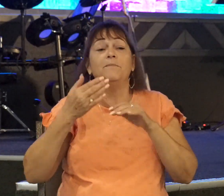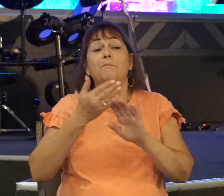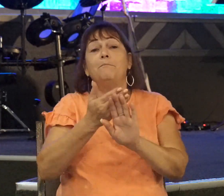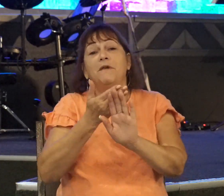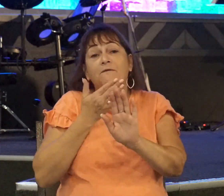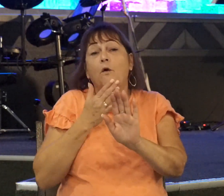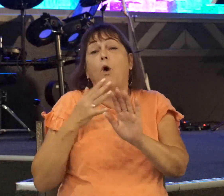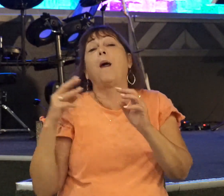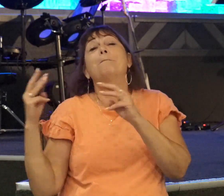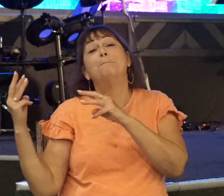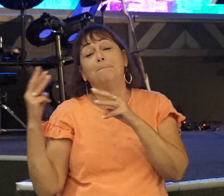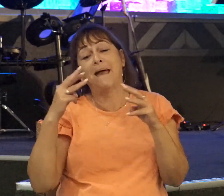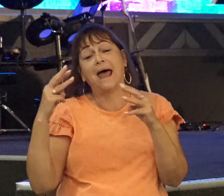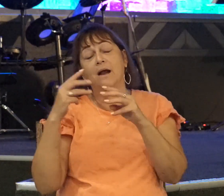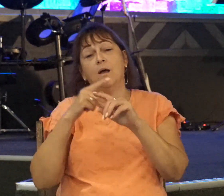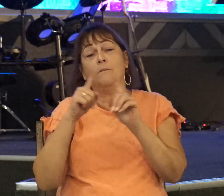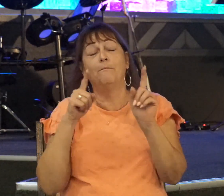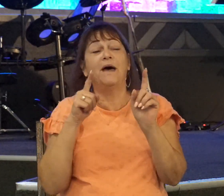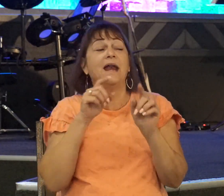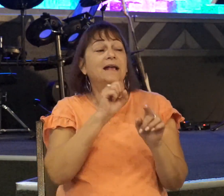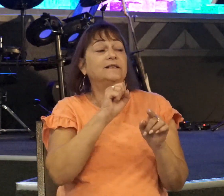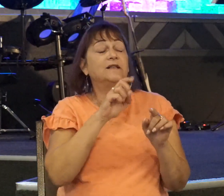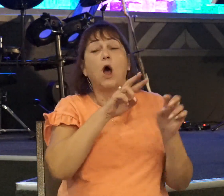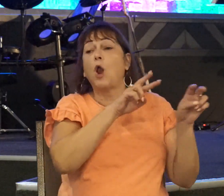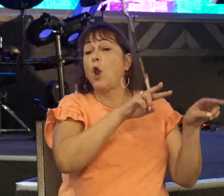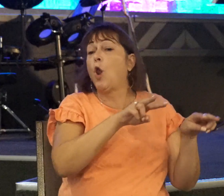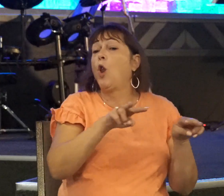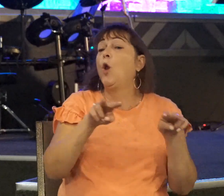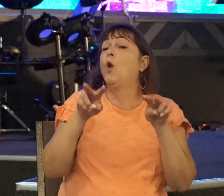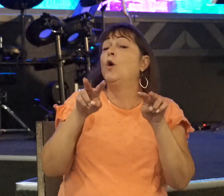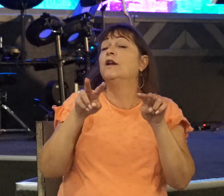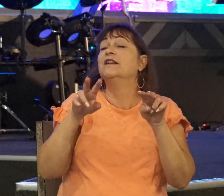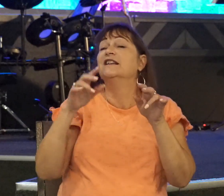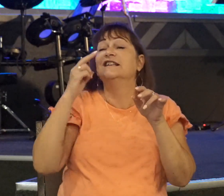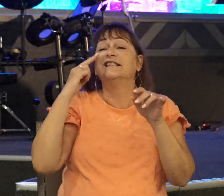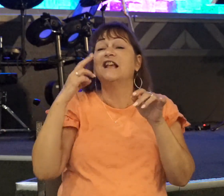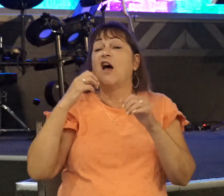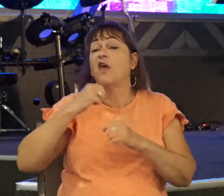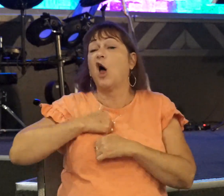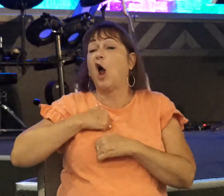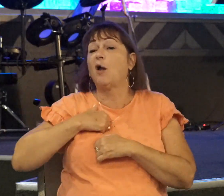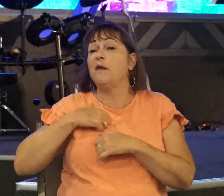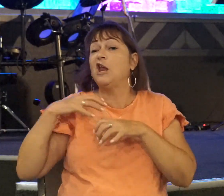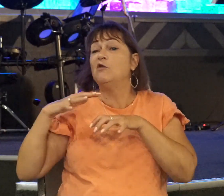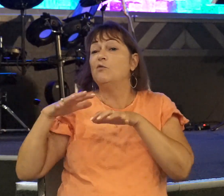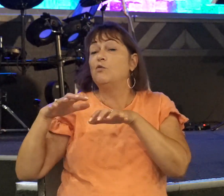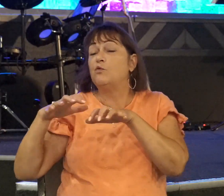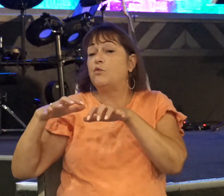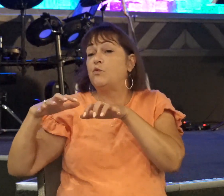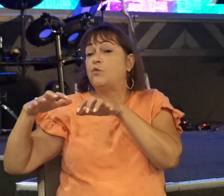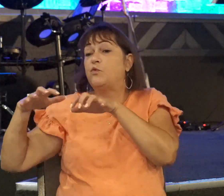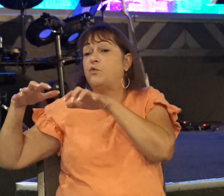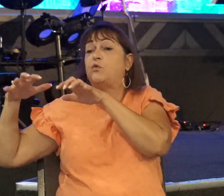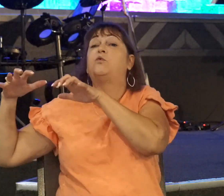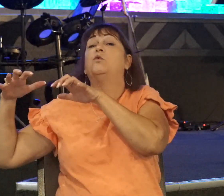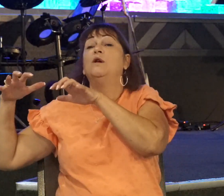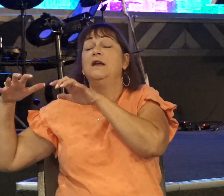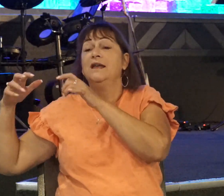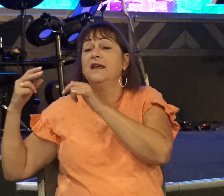But as Saul looked out at the size of the Philistine army, And he saw his own soldiers